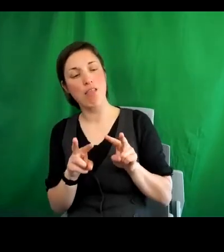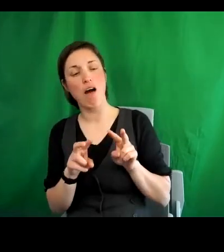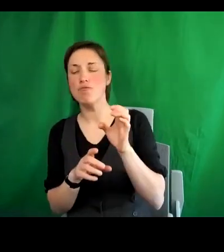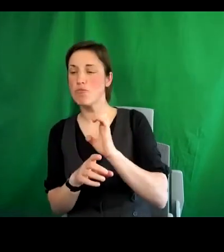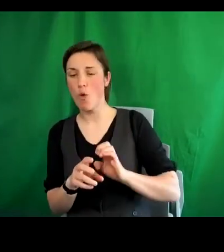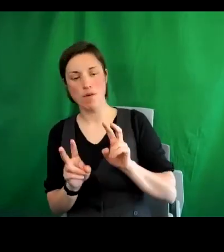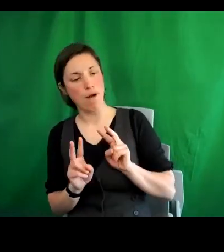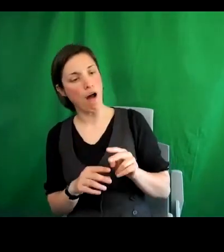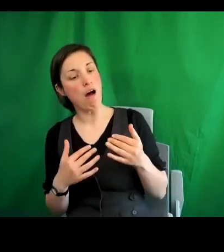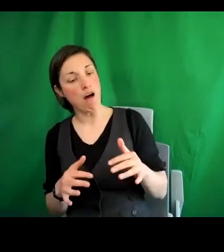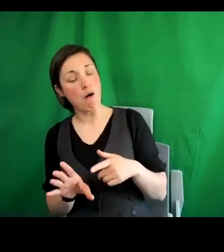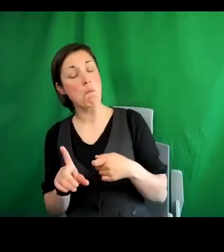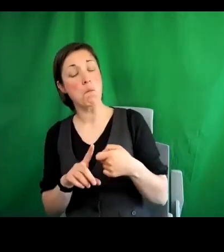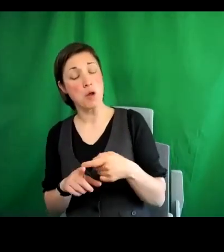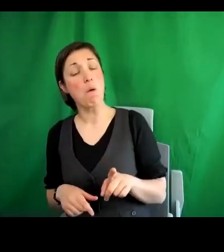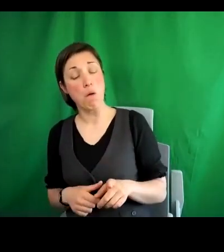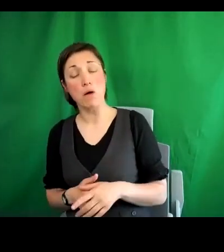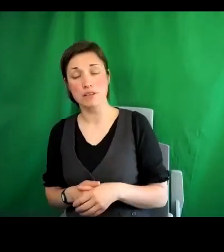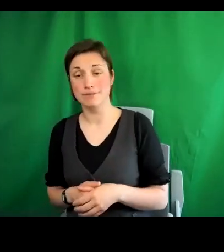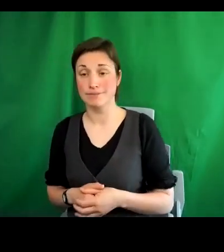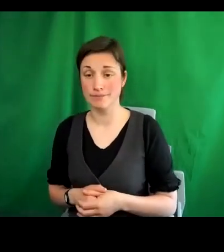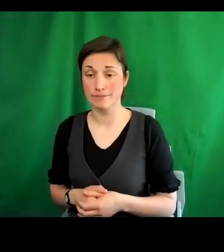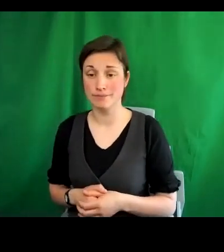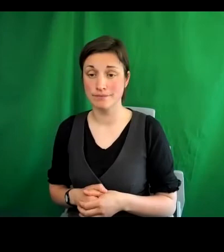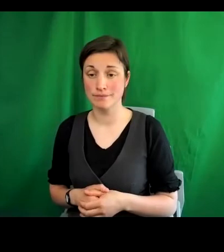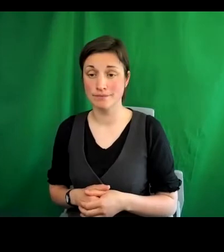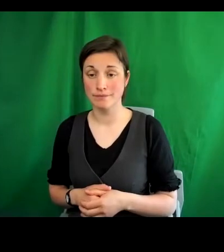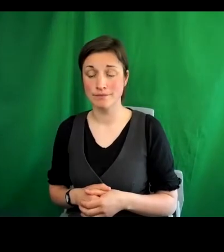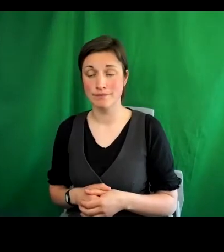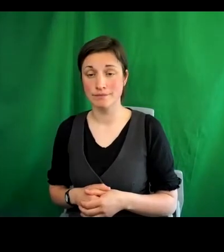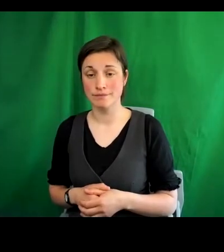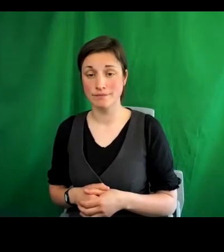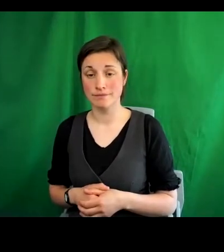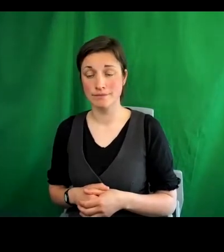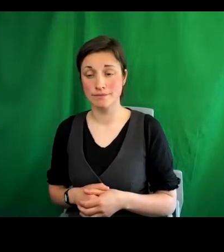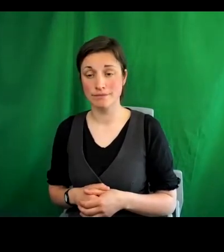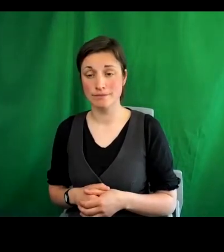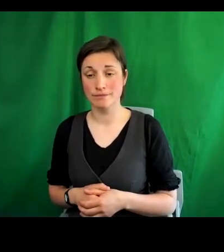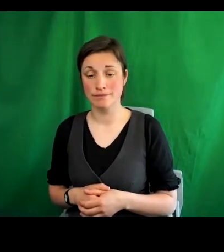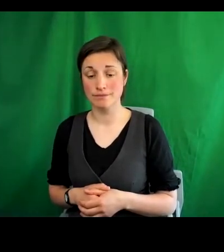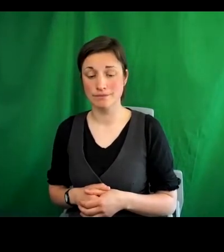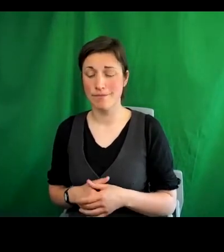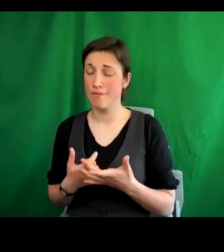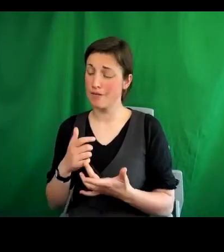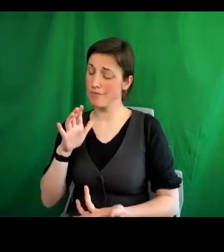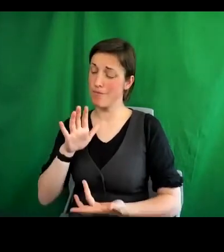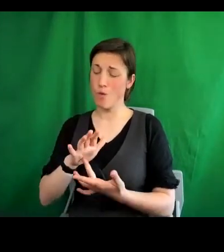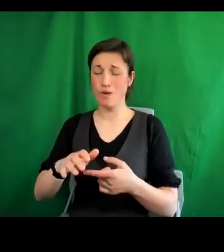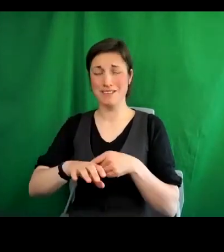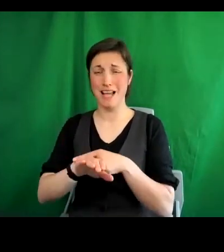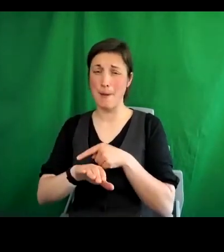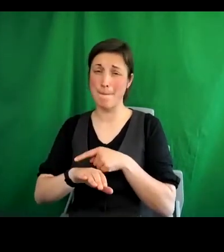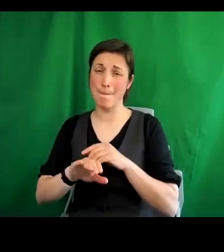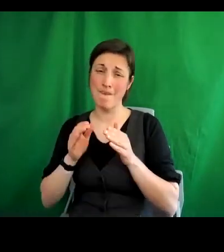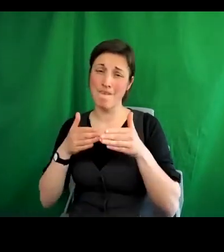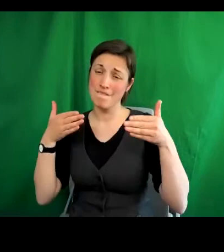But it surely couldn't be a more timely moment for us to reflect on the meaning of human rights leadership, given the current